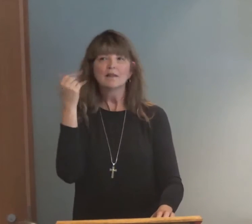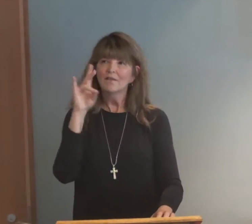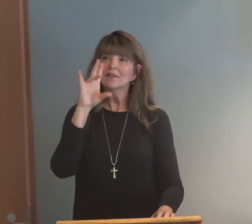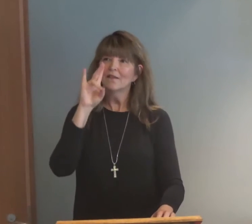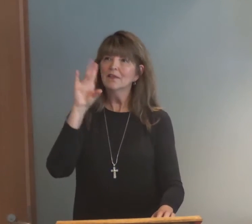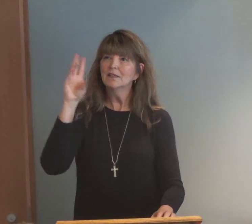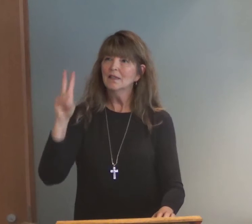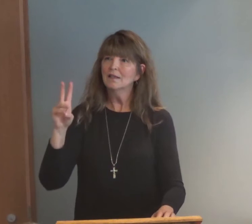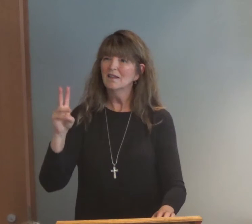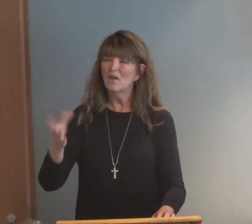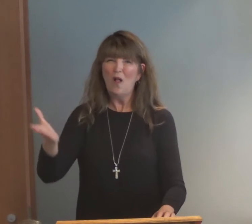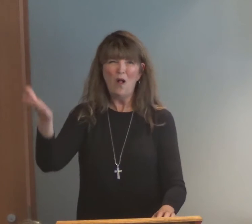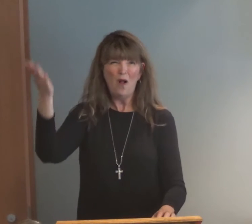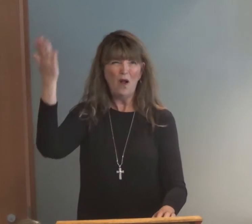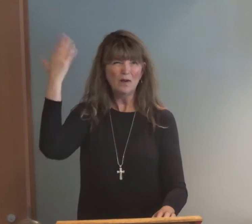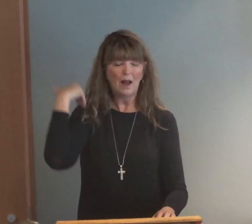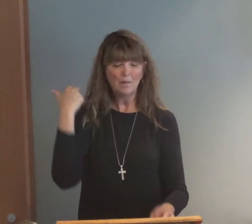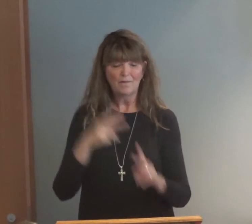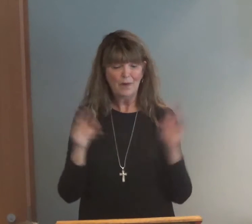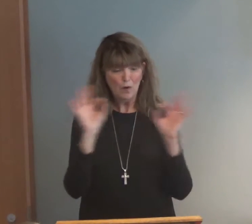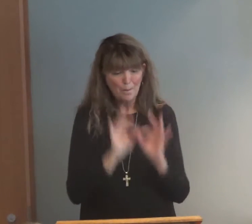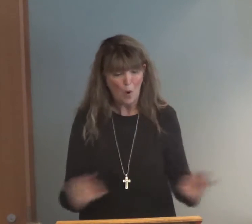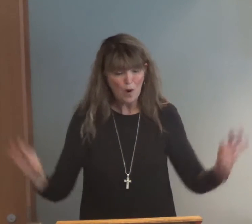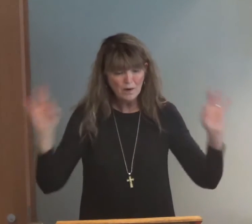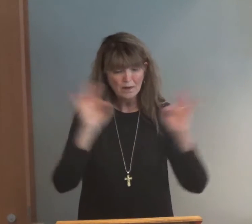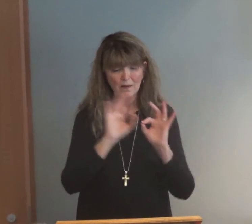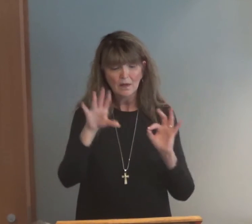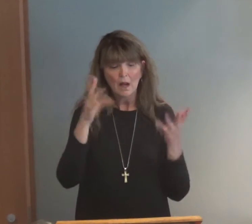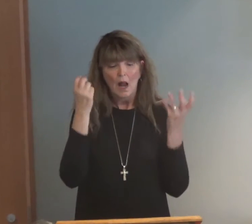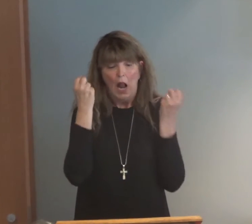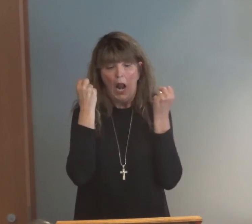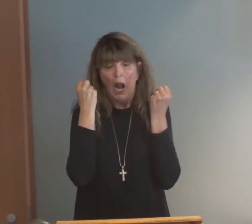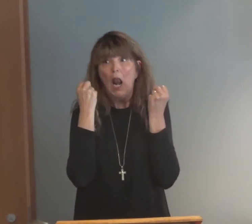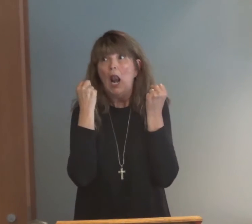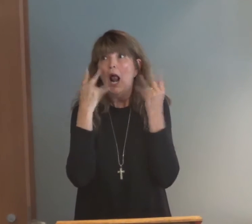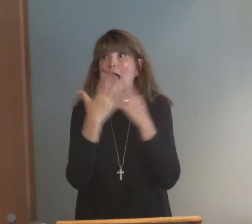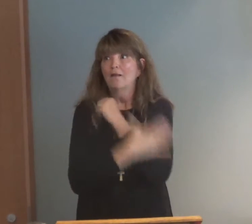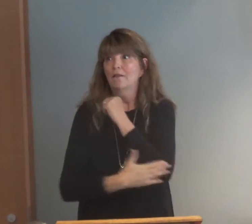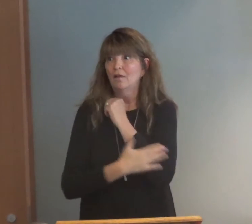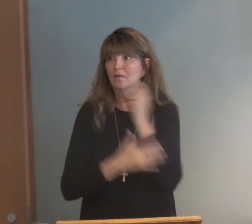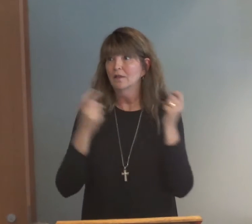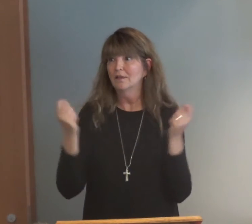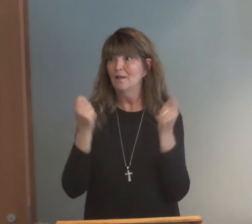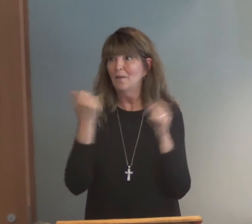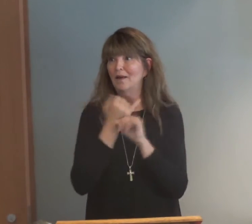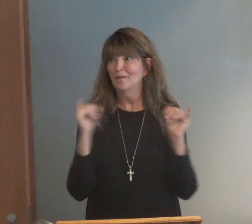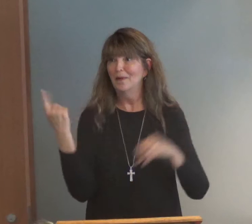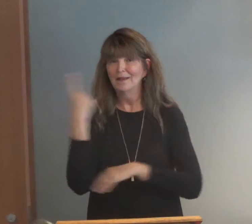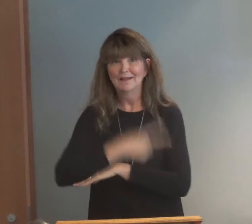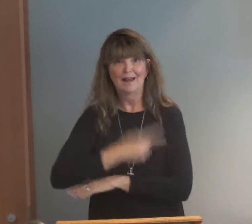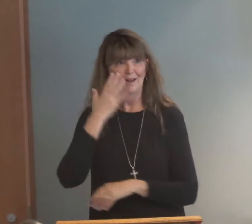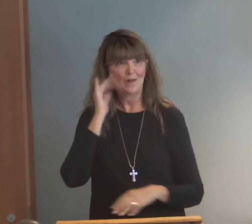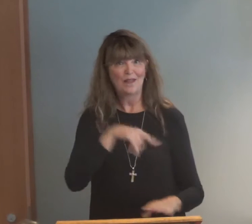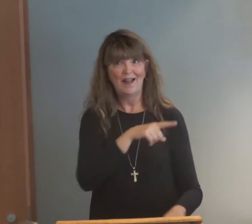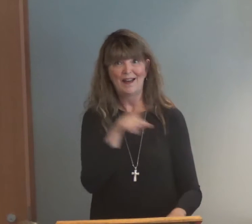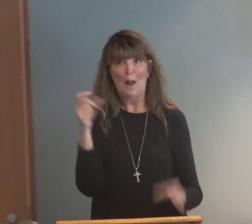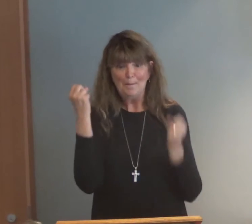1776. That was quite a long time ago. It's an important date in our history. There are many countries who